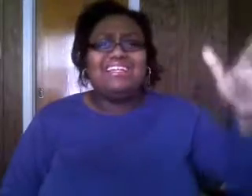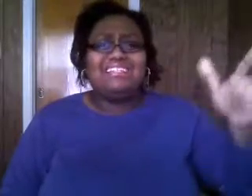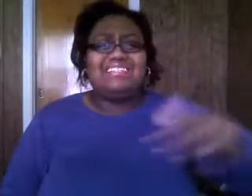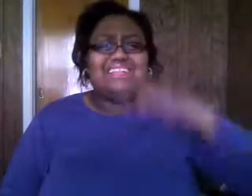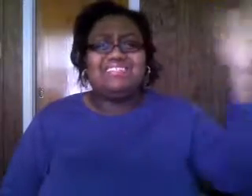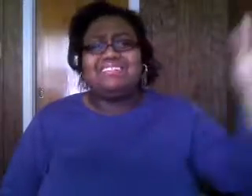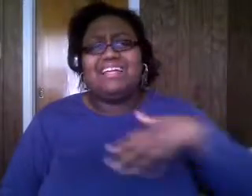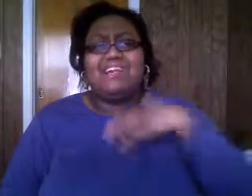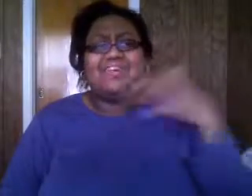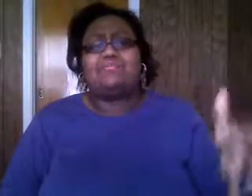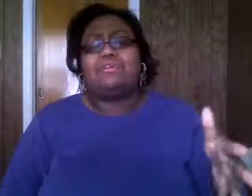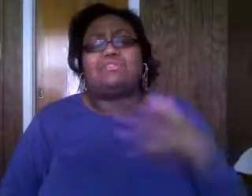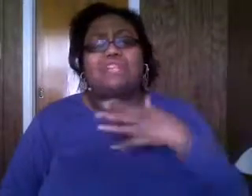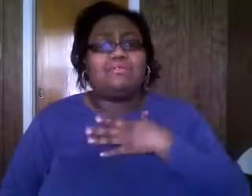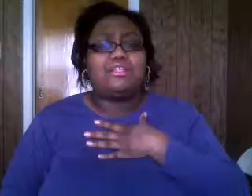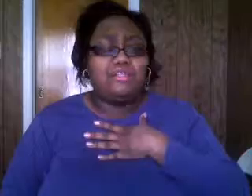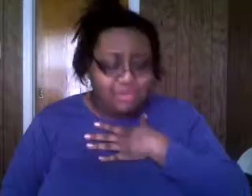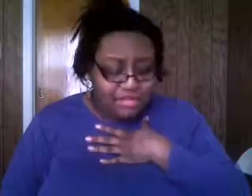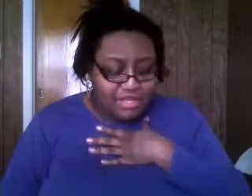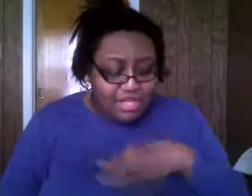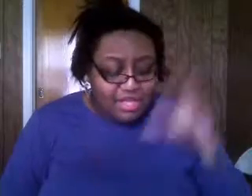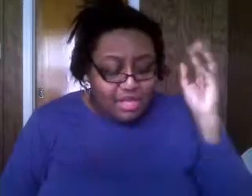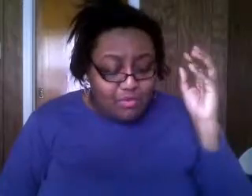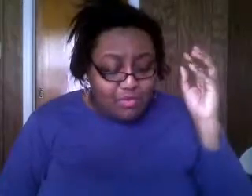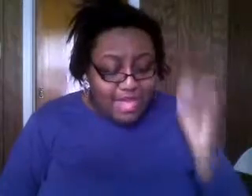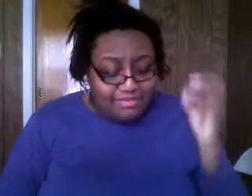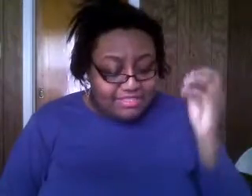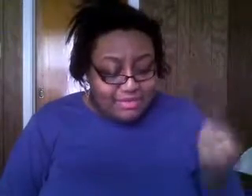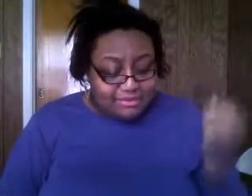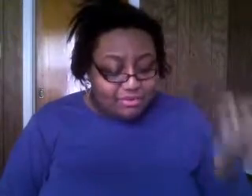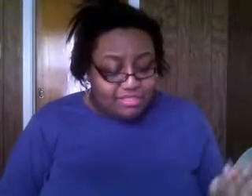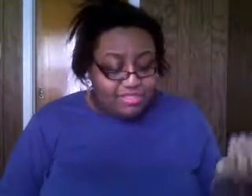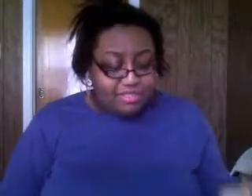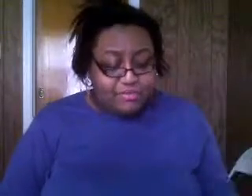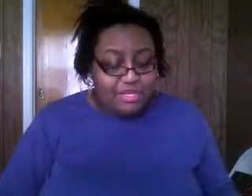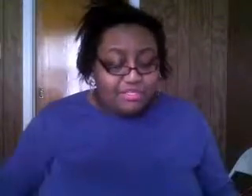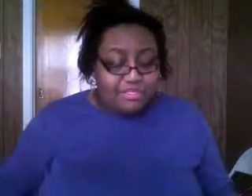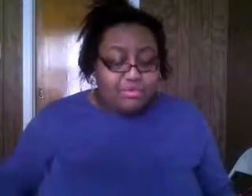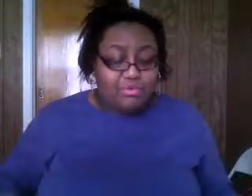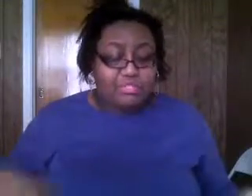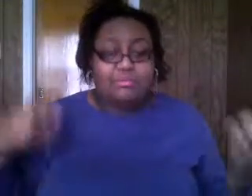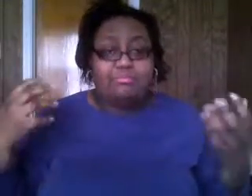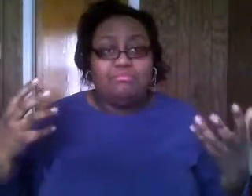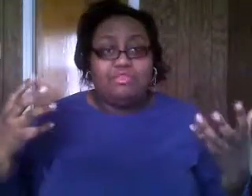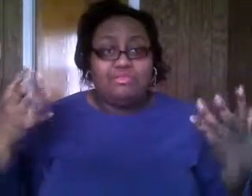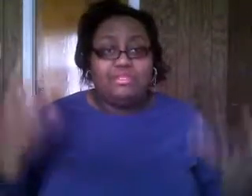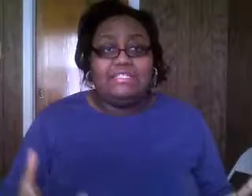any cities a lot of cities that have violence problems chicago's not the only one we have to stop only depending on the you know police